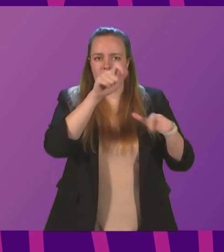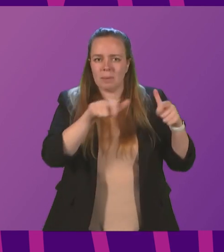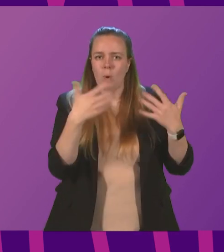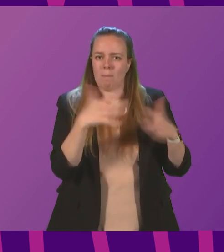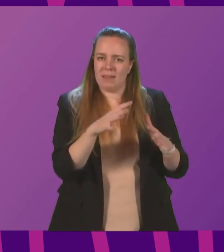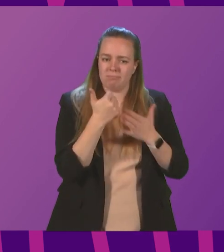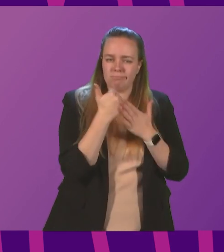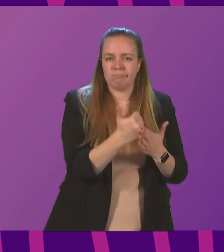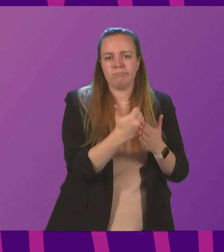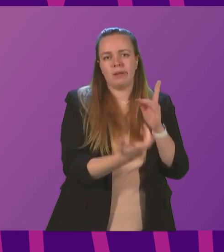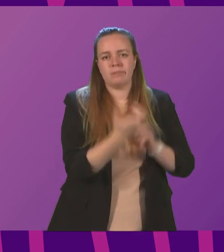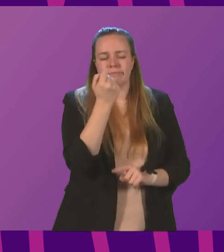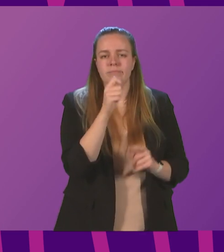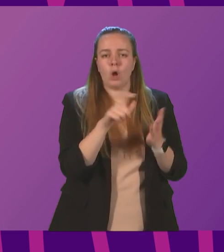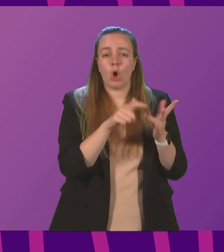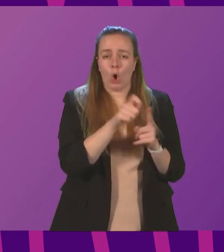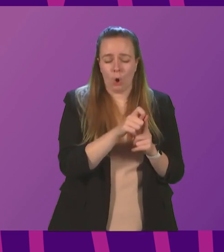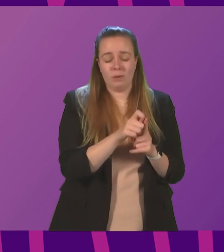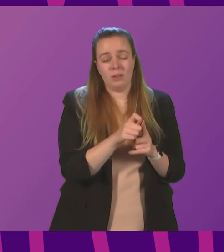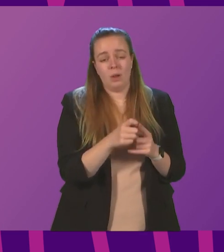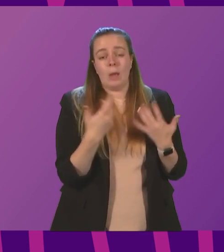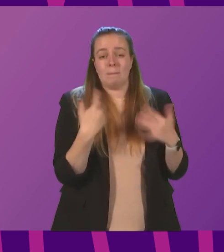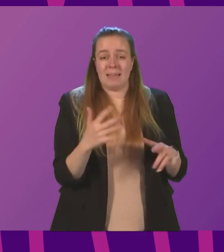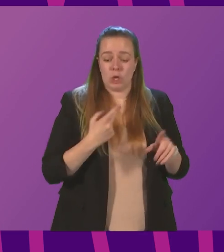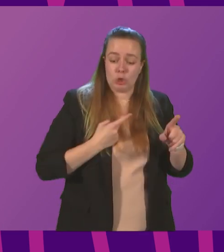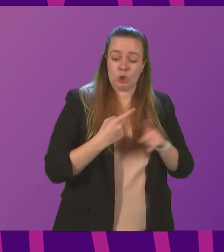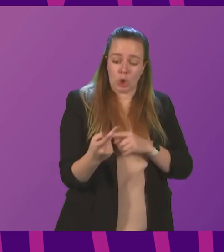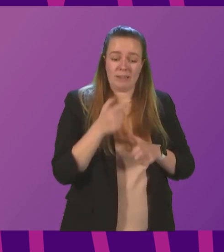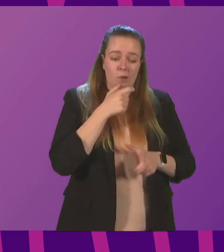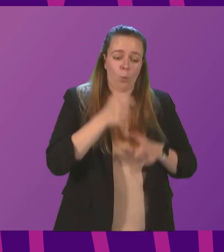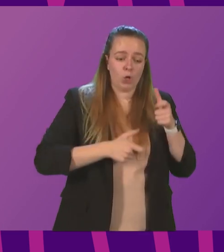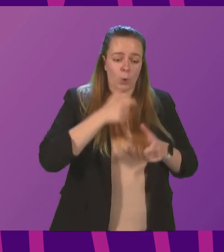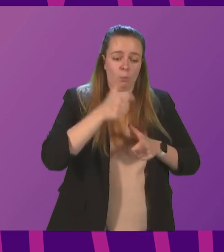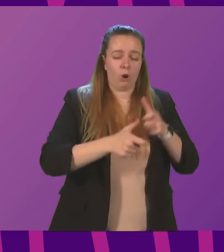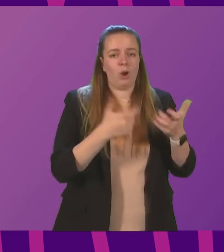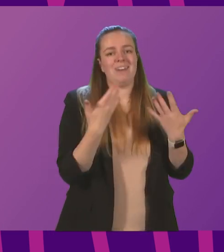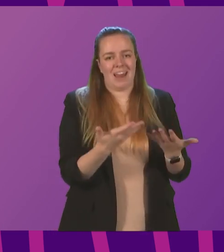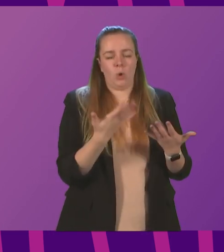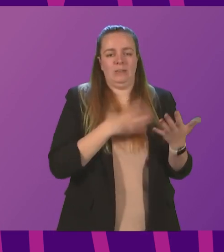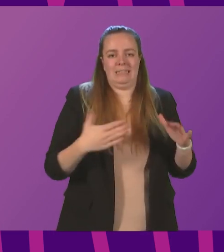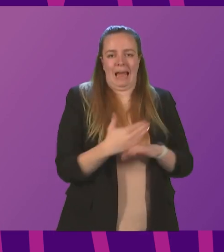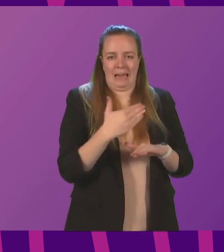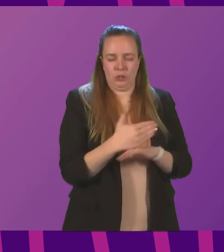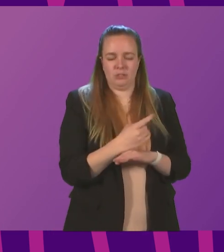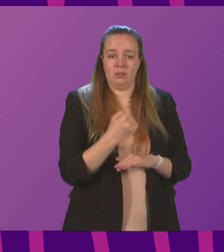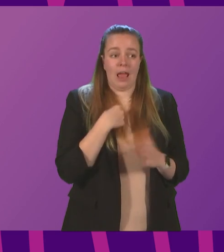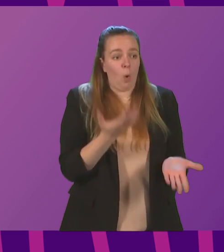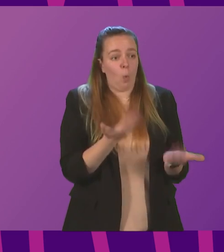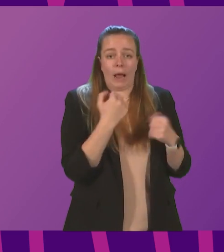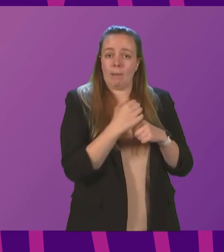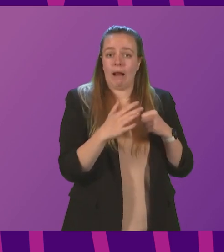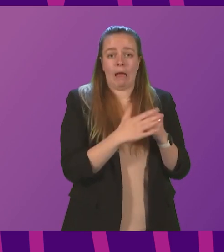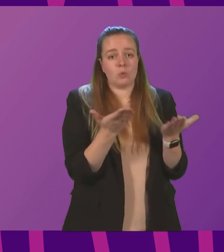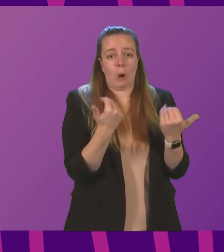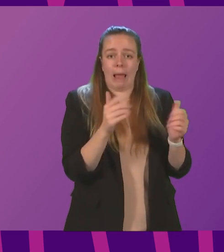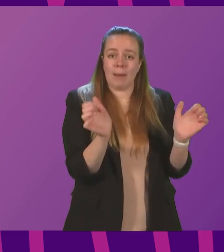COP. The reality is we have had two weeks of words. We now need action. I welcome the Glasgow Climate Pact, but we must